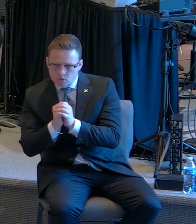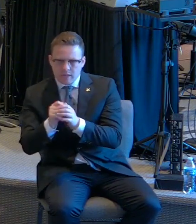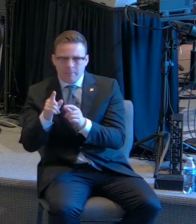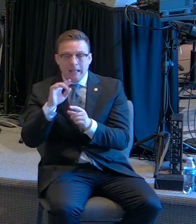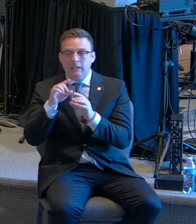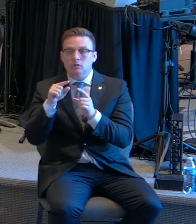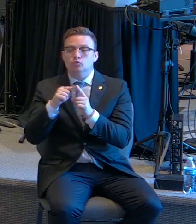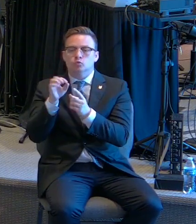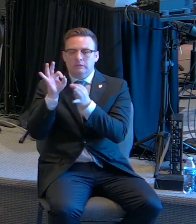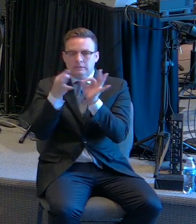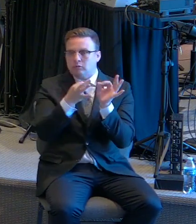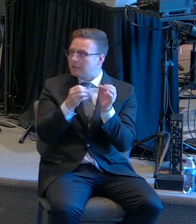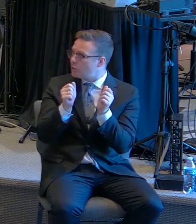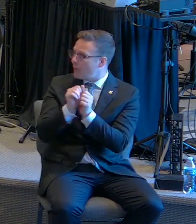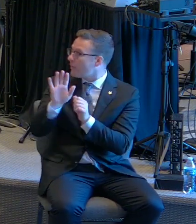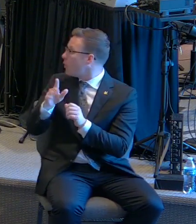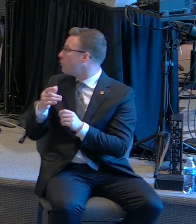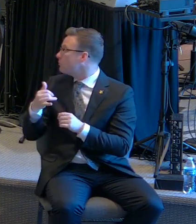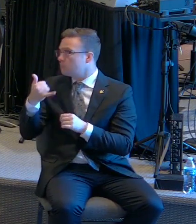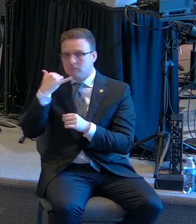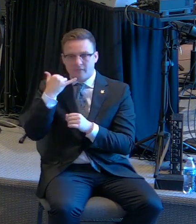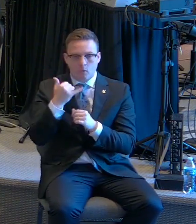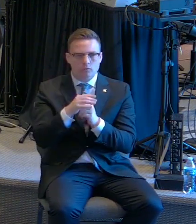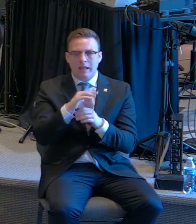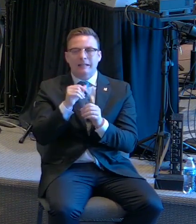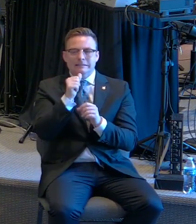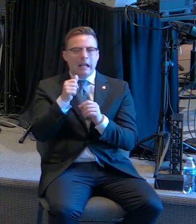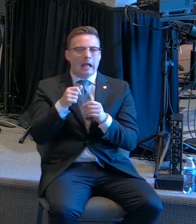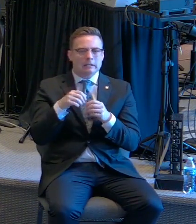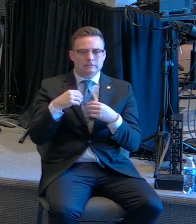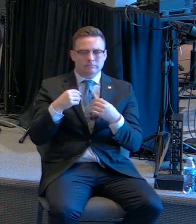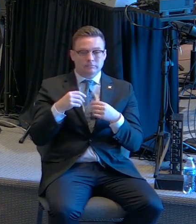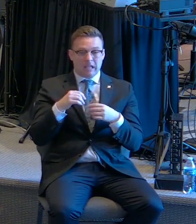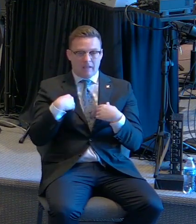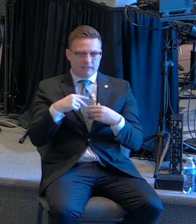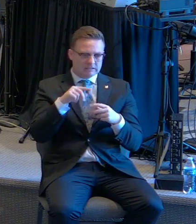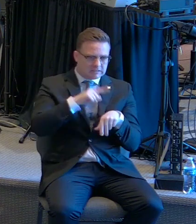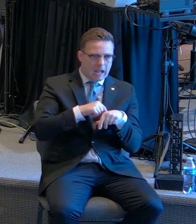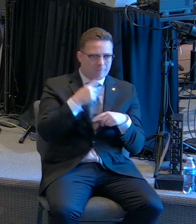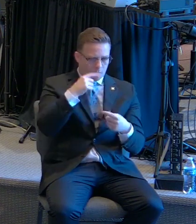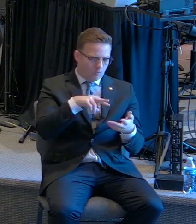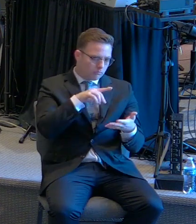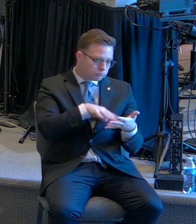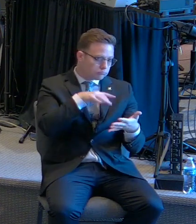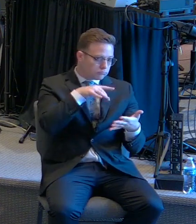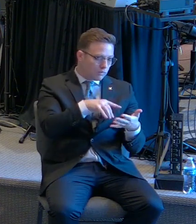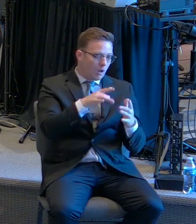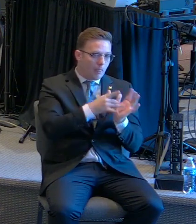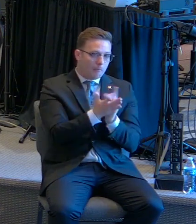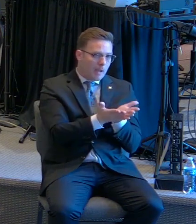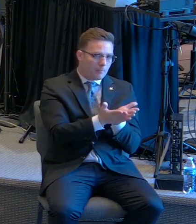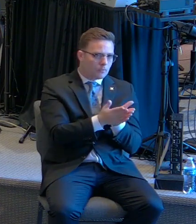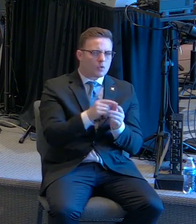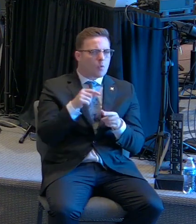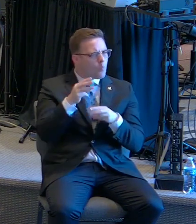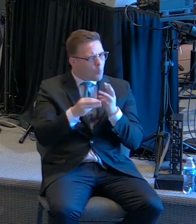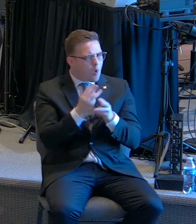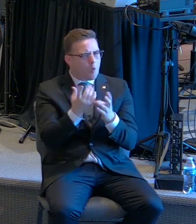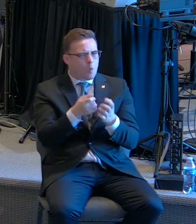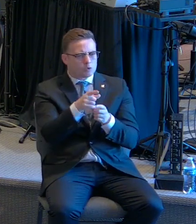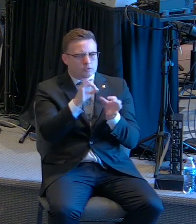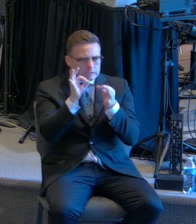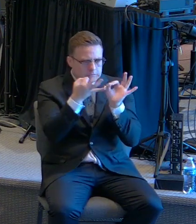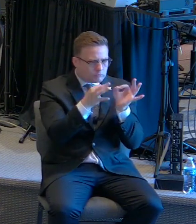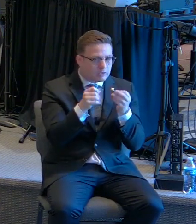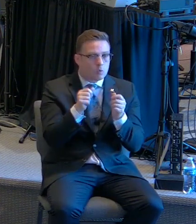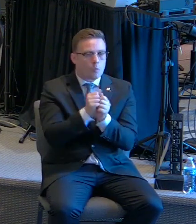to distract you with this instead of spending time in the Word. There's nothing more that this world wants than to distract you